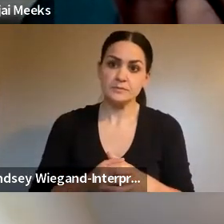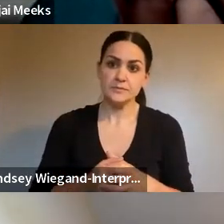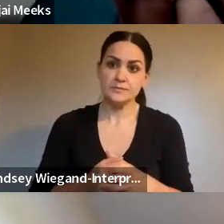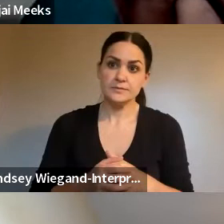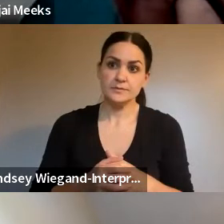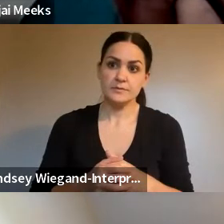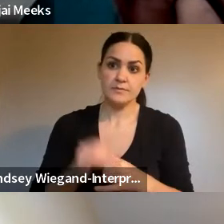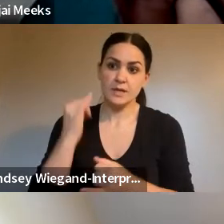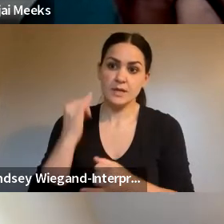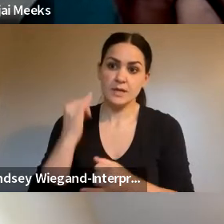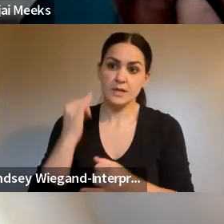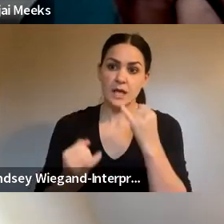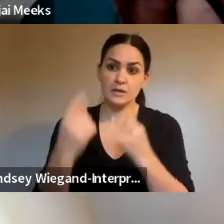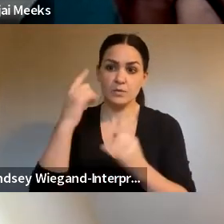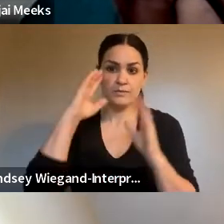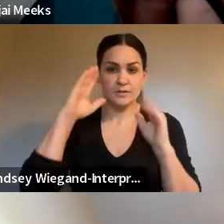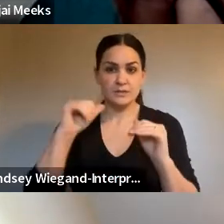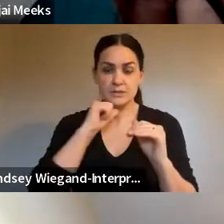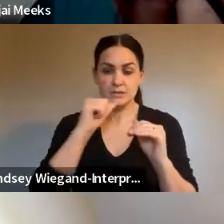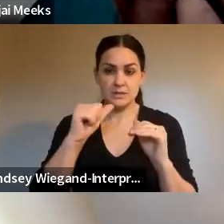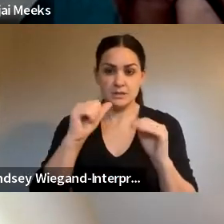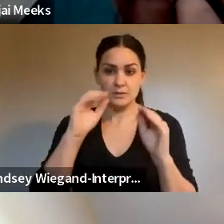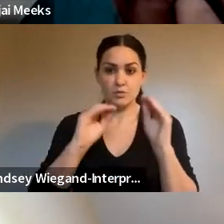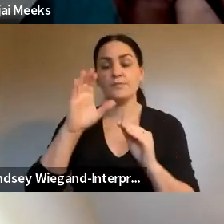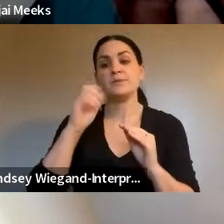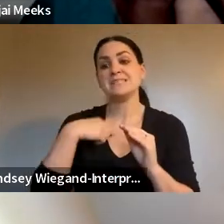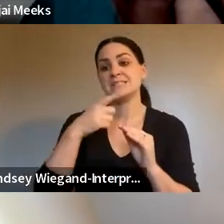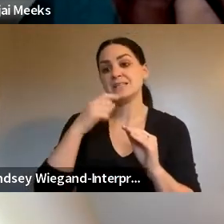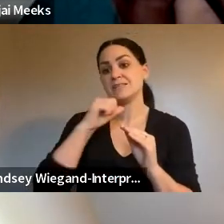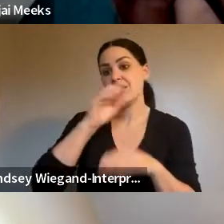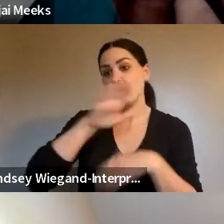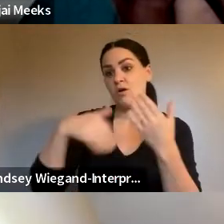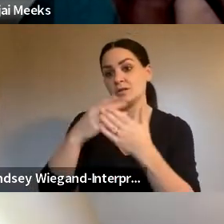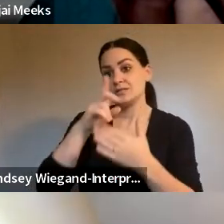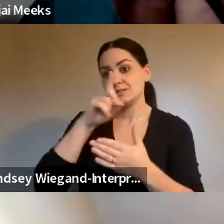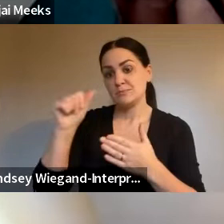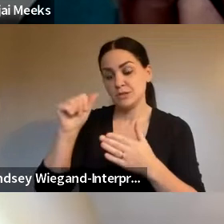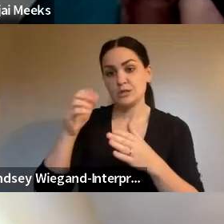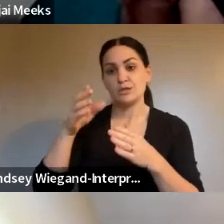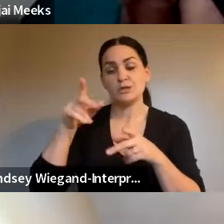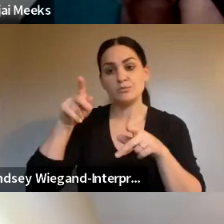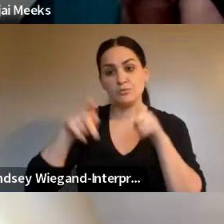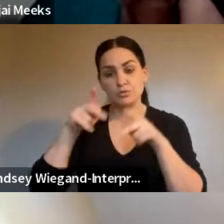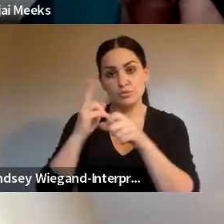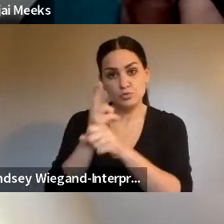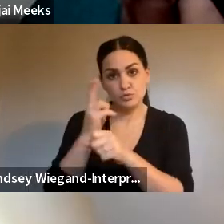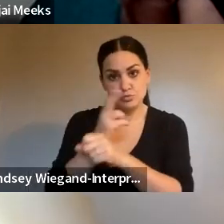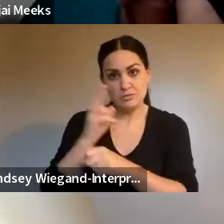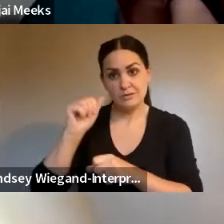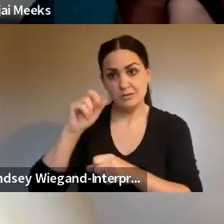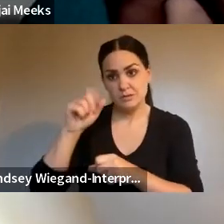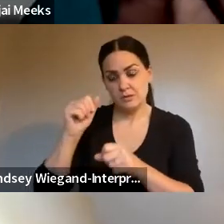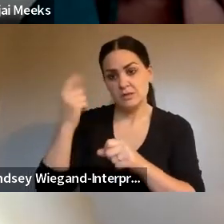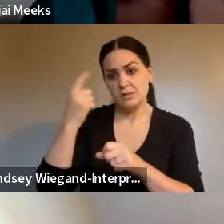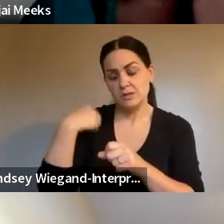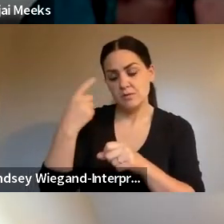hopefully it won't move on me. She's commenting that not all disability persons who use ADA paratransit. Someone from the mayor's office talked